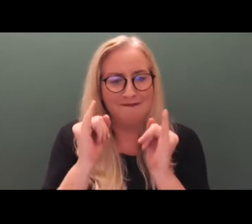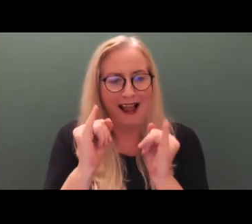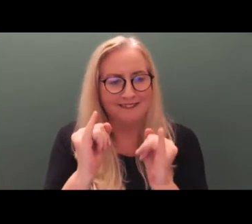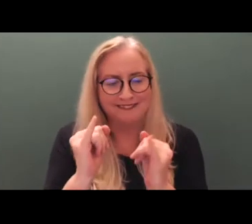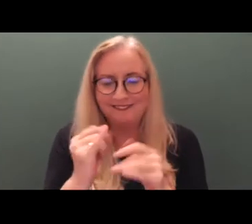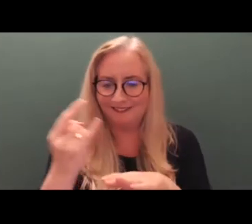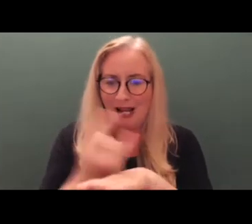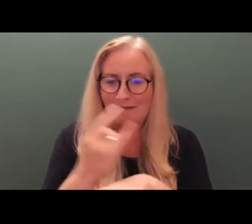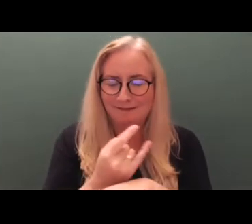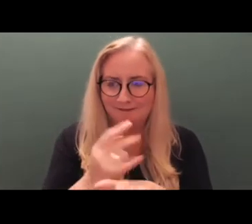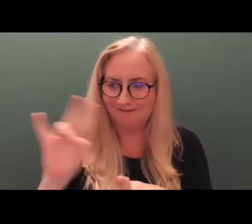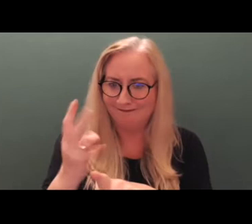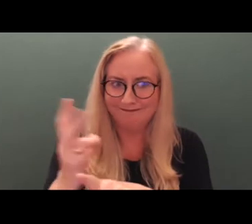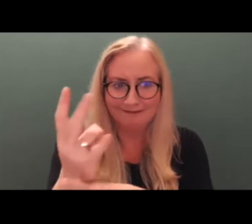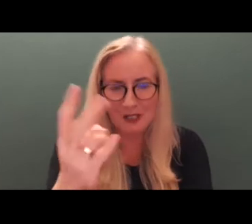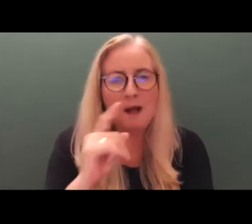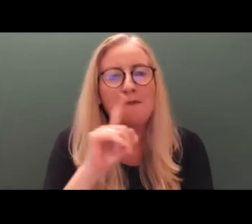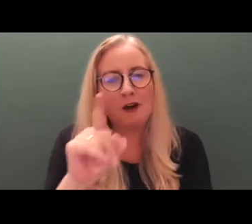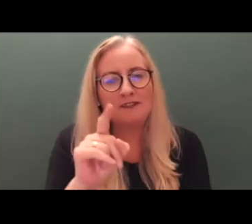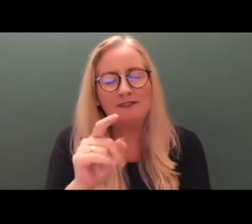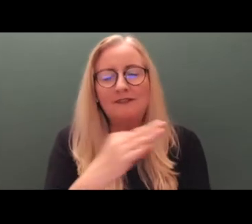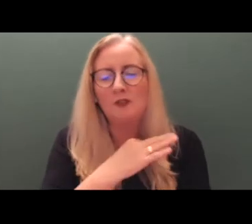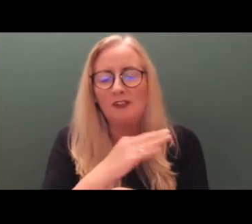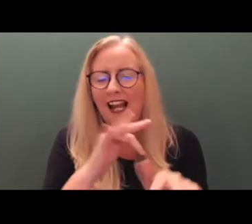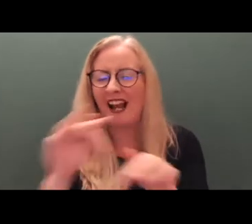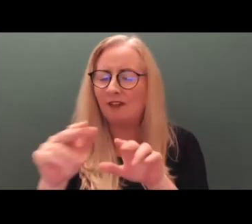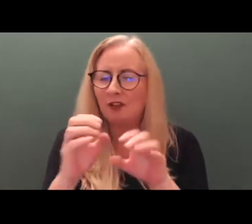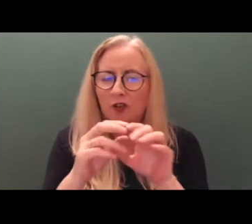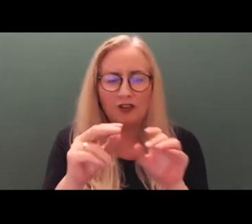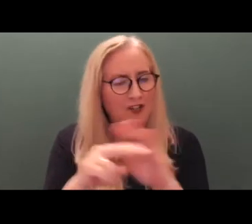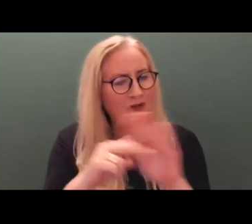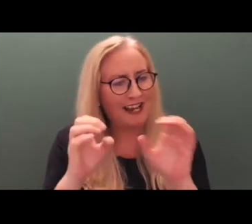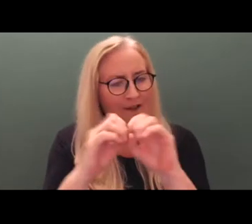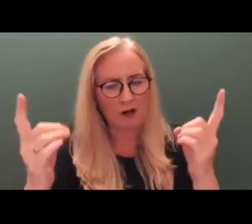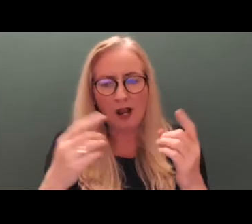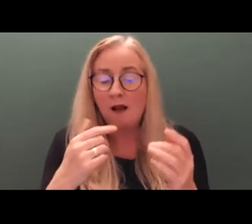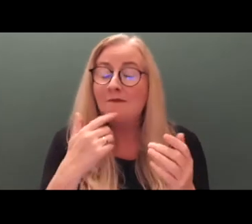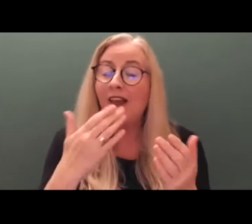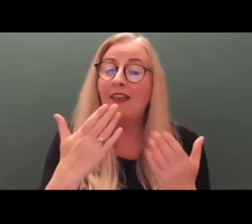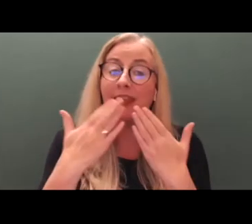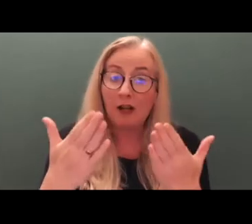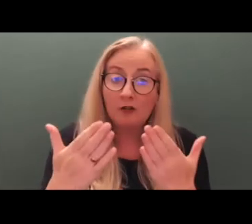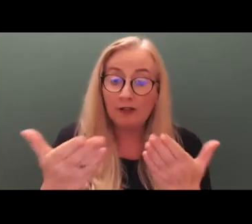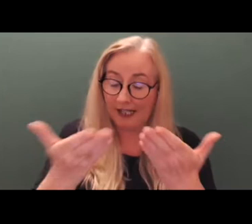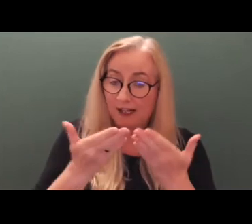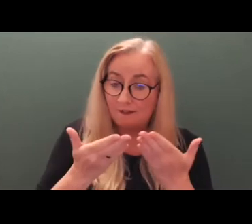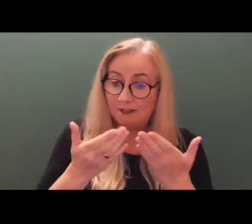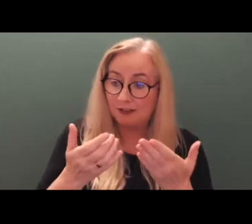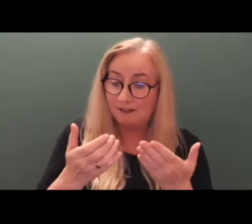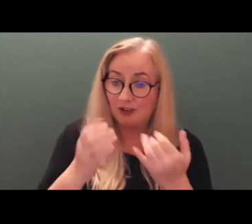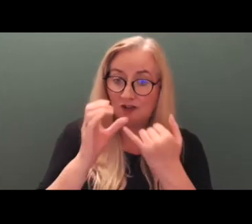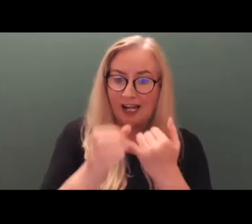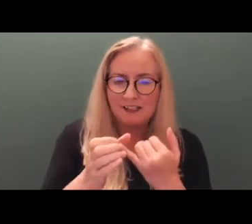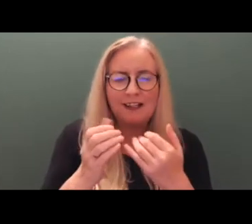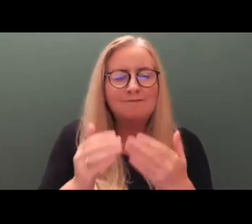So good afternoon, everyone. I'm delighted to have been afforded the opportunity to deliver a